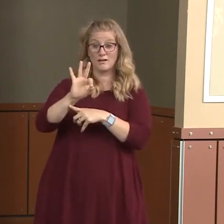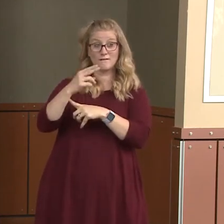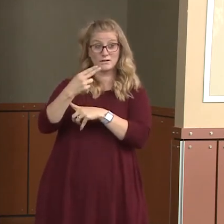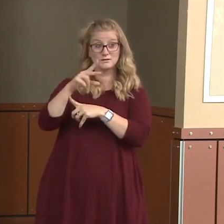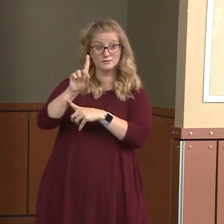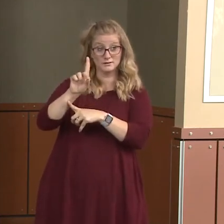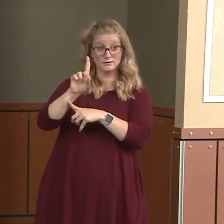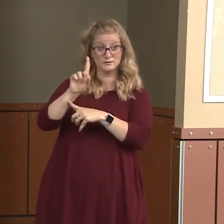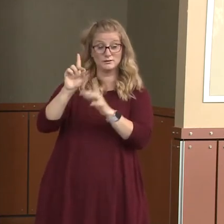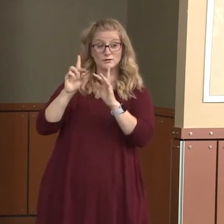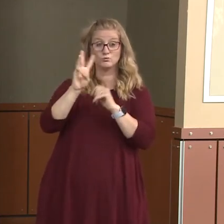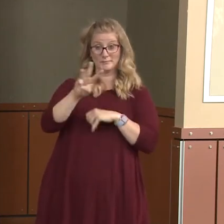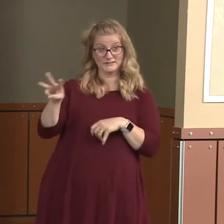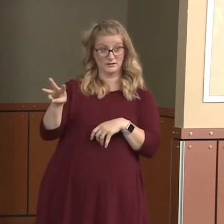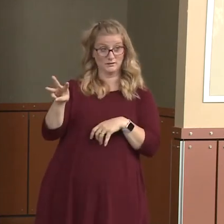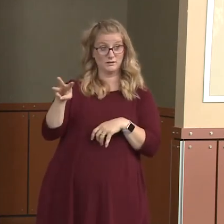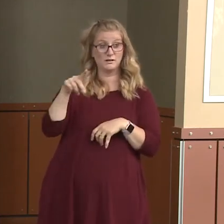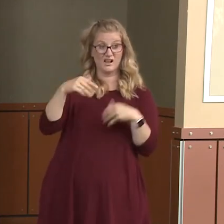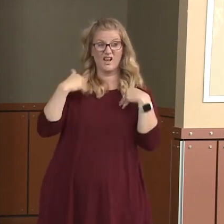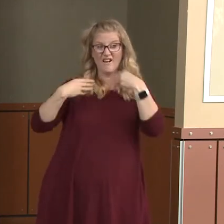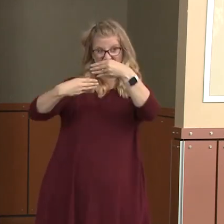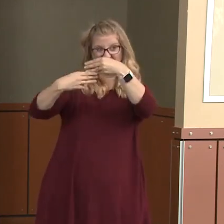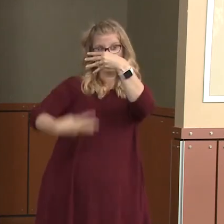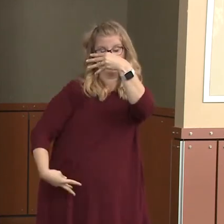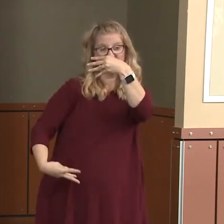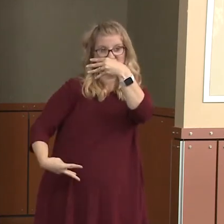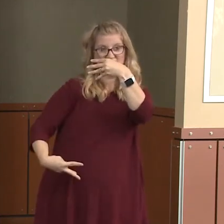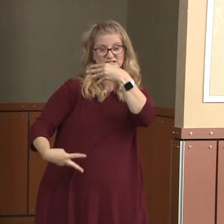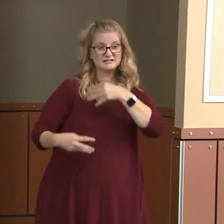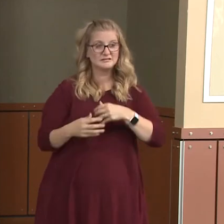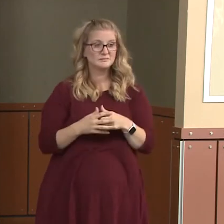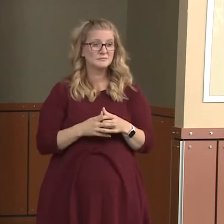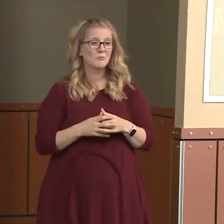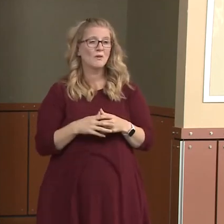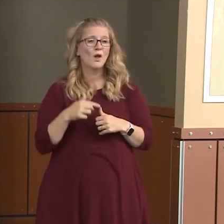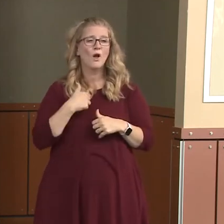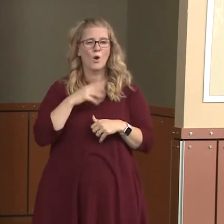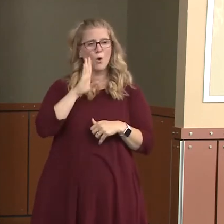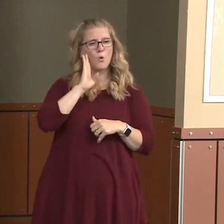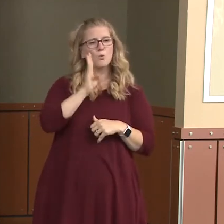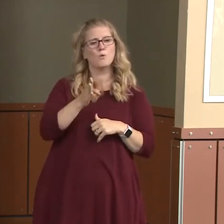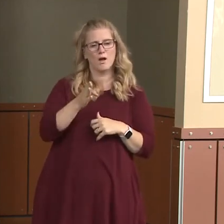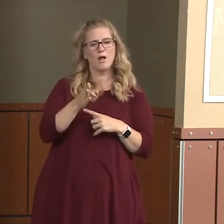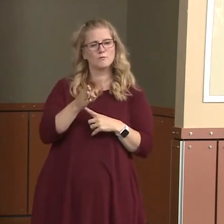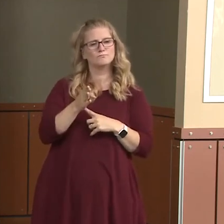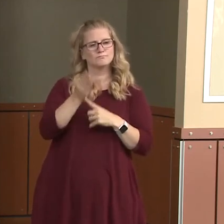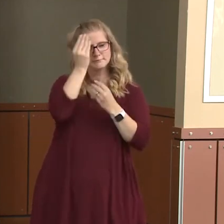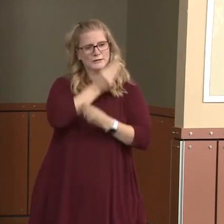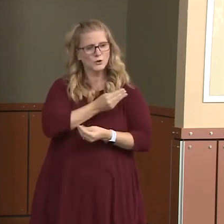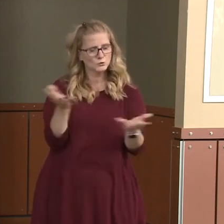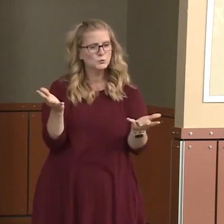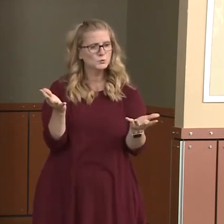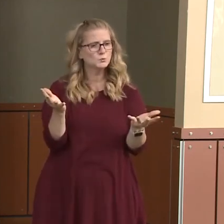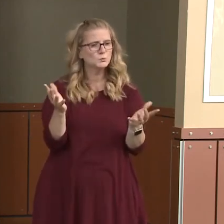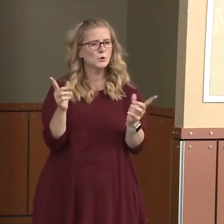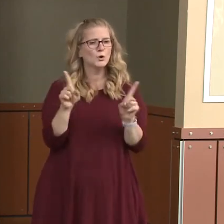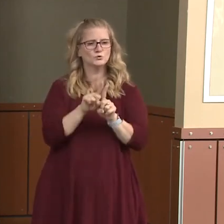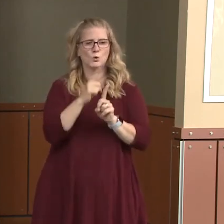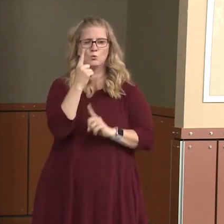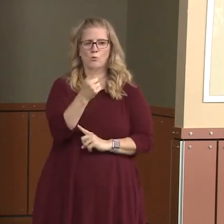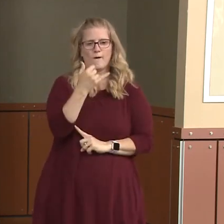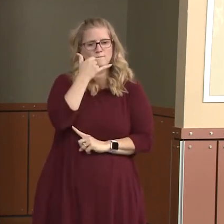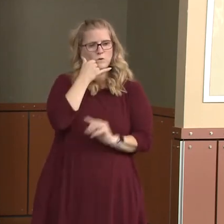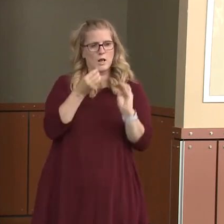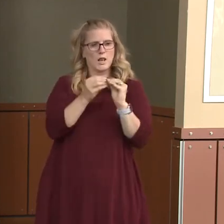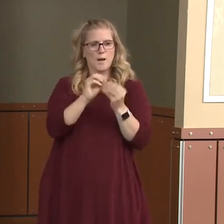we do have a list of some of those resources. I am just going to tell you there is also a single phone number available